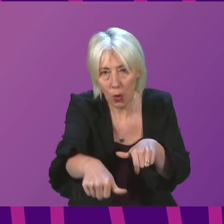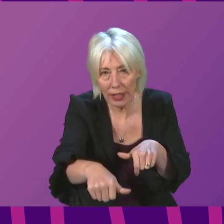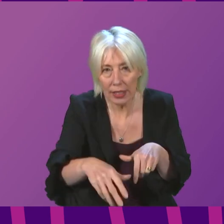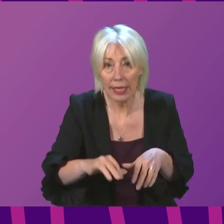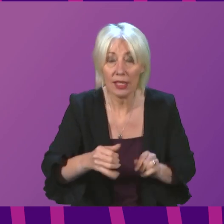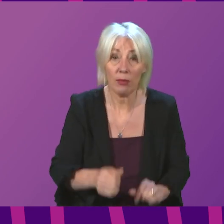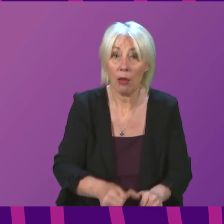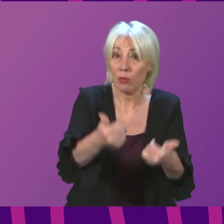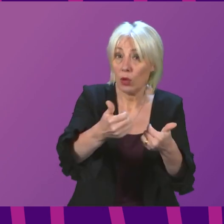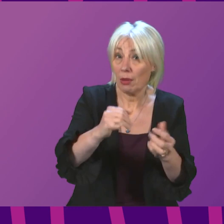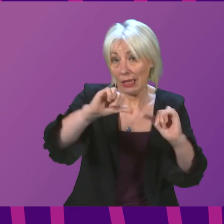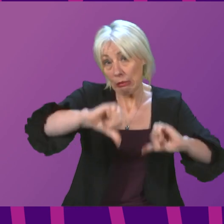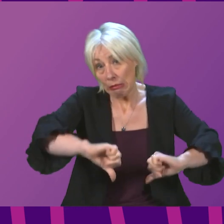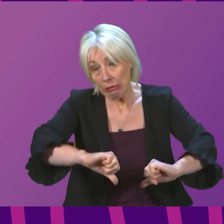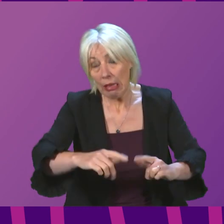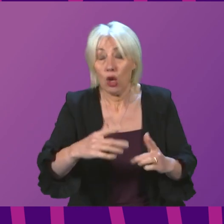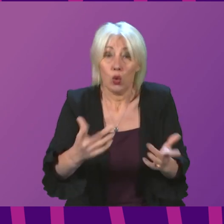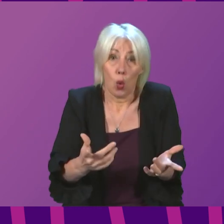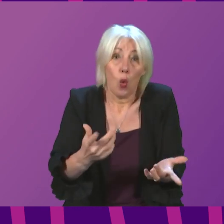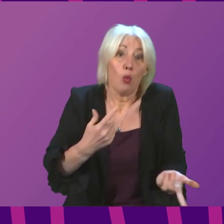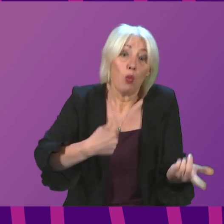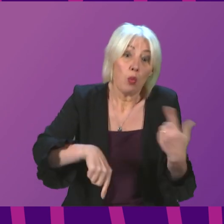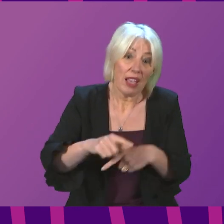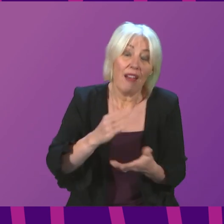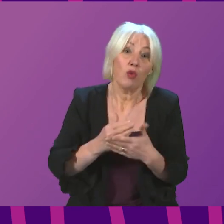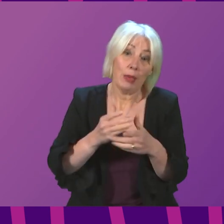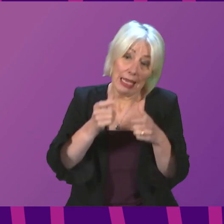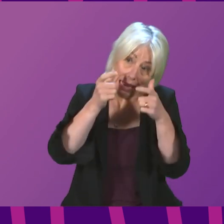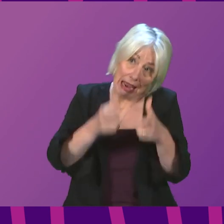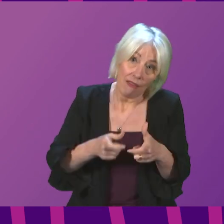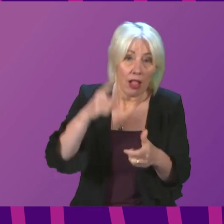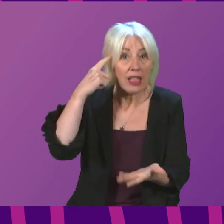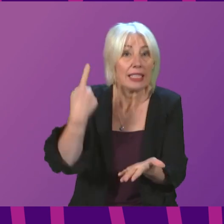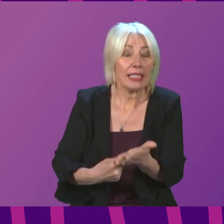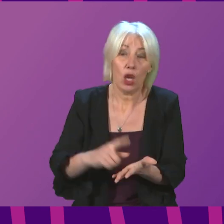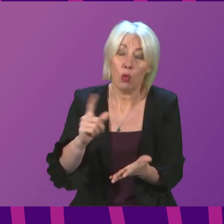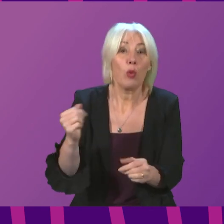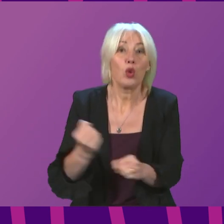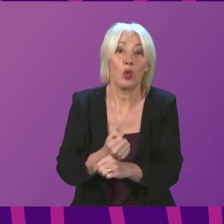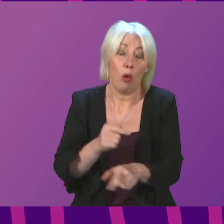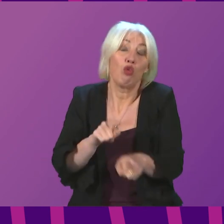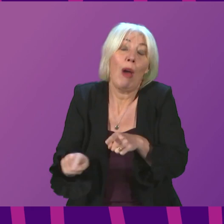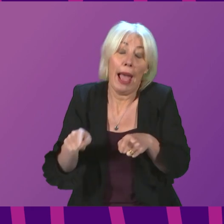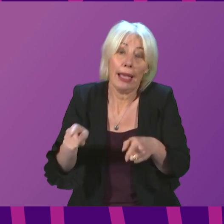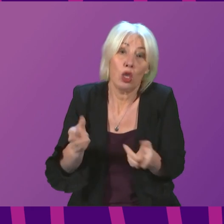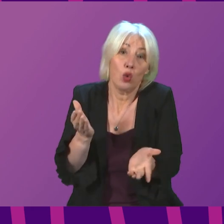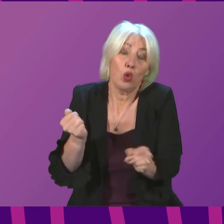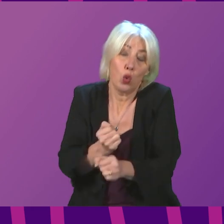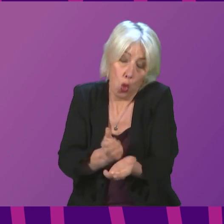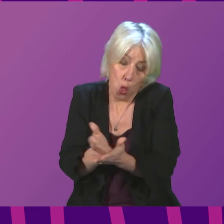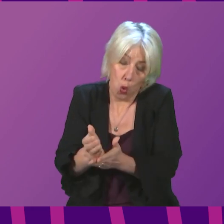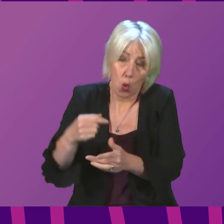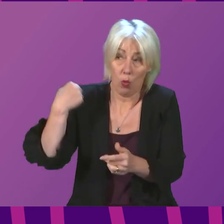adverse consequence. That calls for careful decision-making, which is what we have tried to do throughout this.